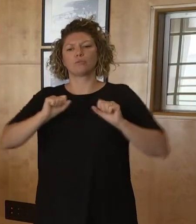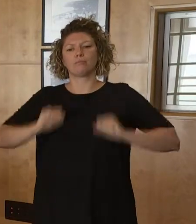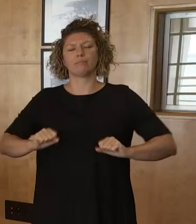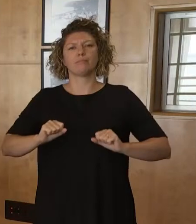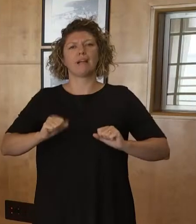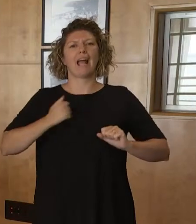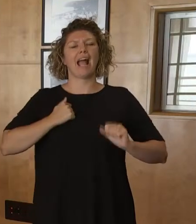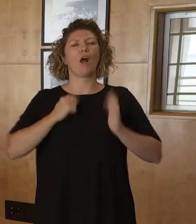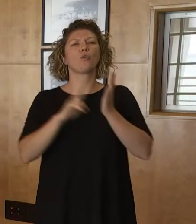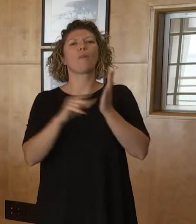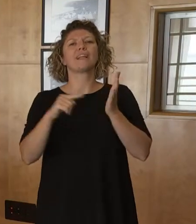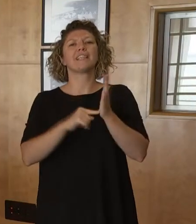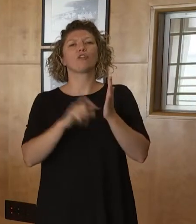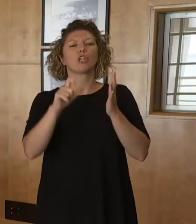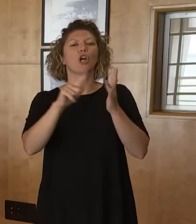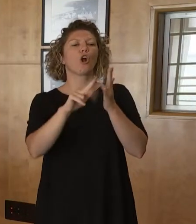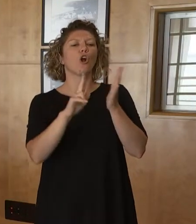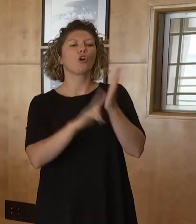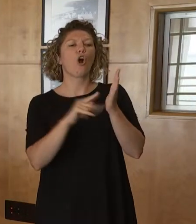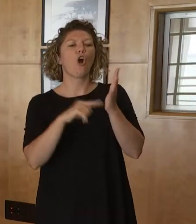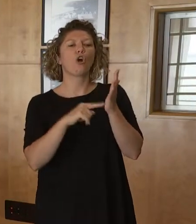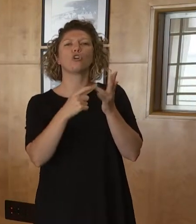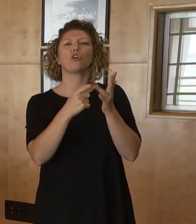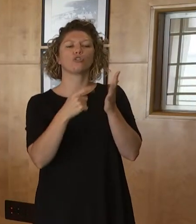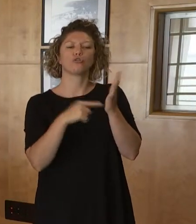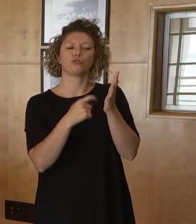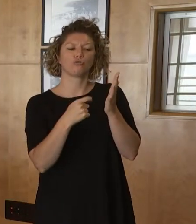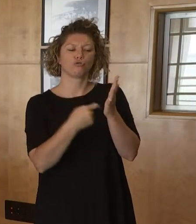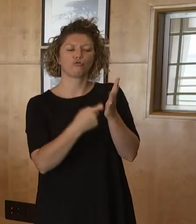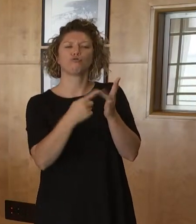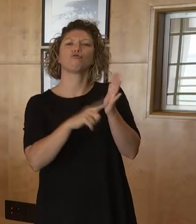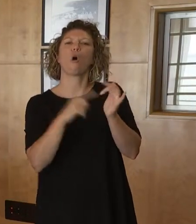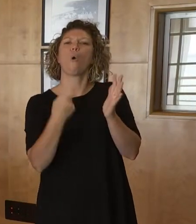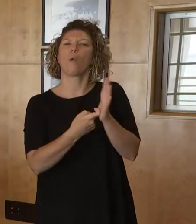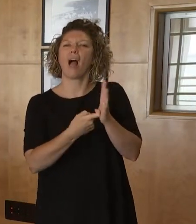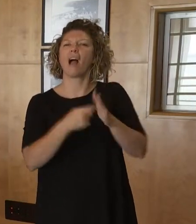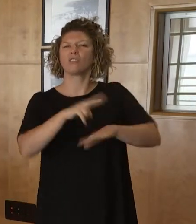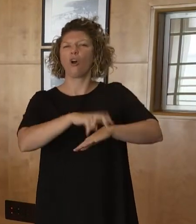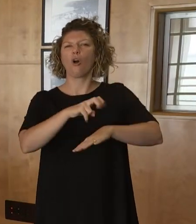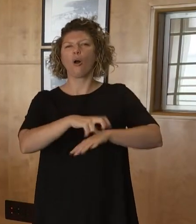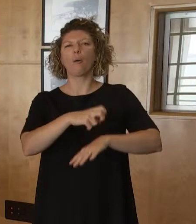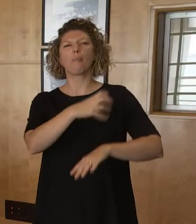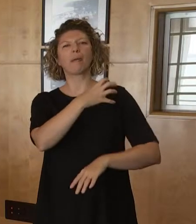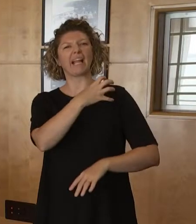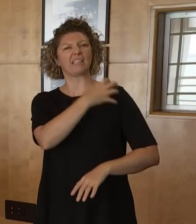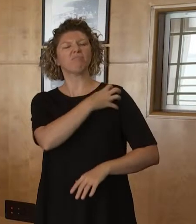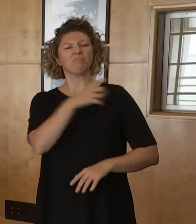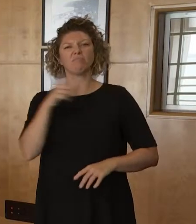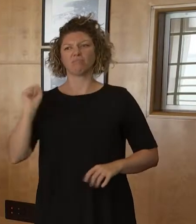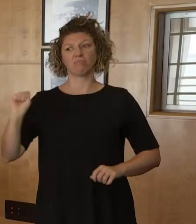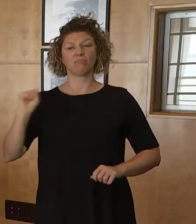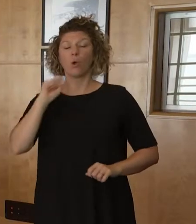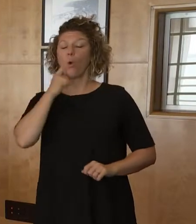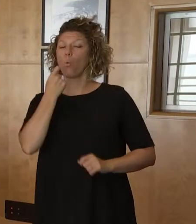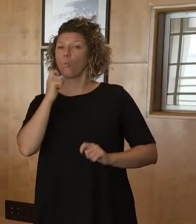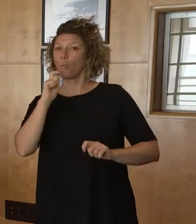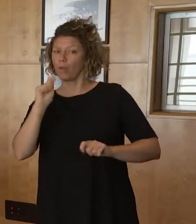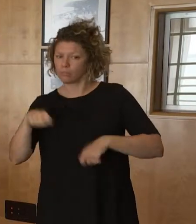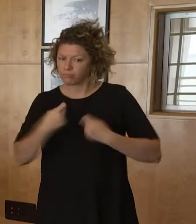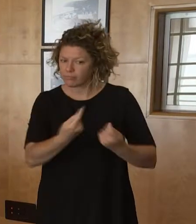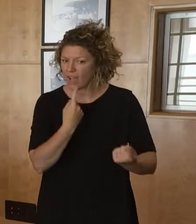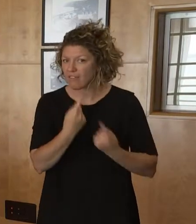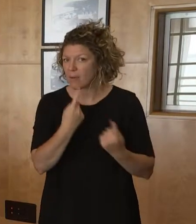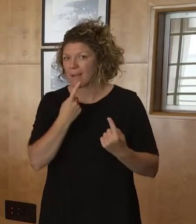that—just to give Territorians an understanding—when we meet and we talk through these issues and questions arise, there is certainly a back and forth with